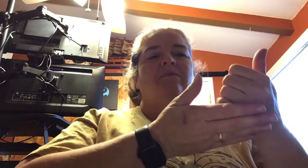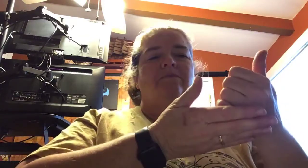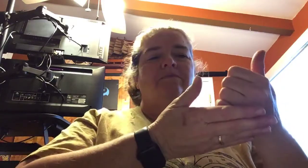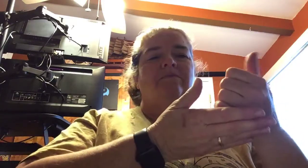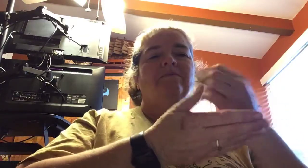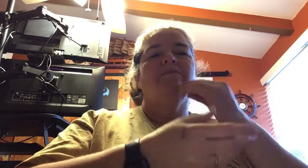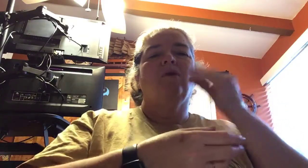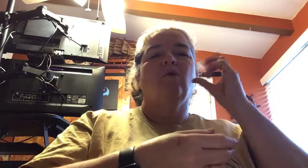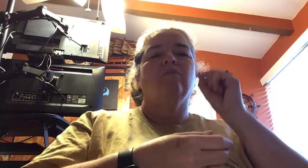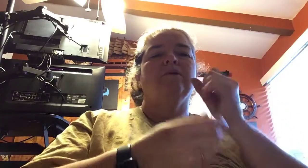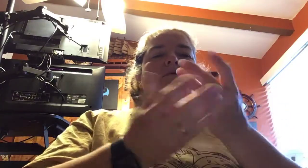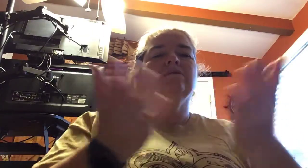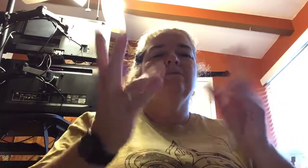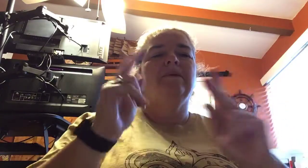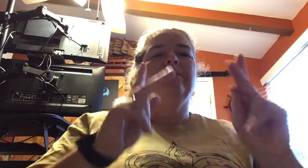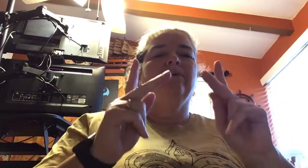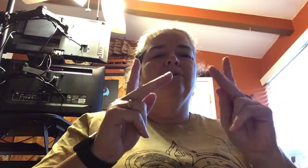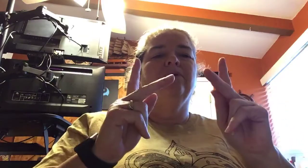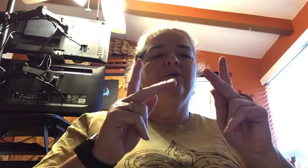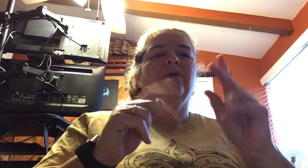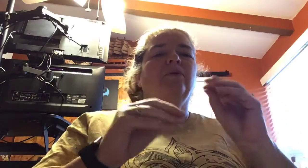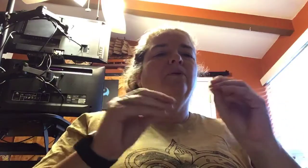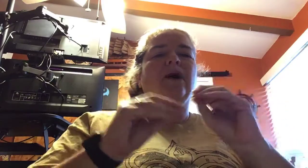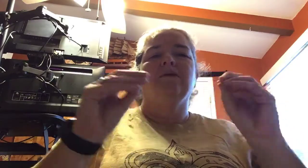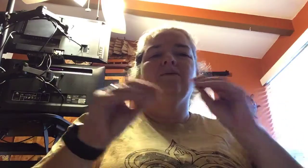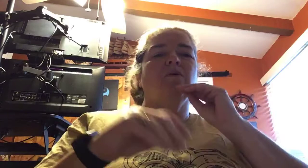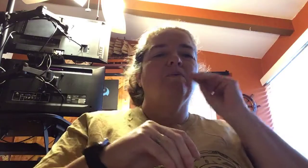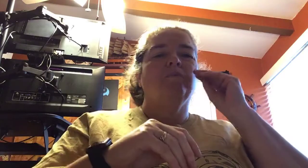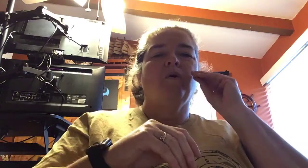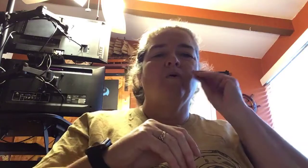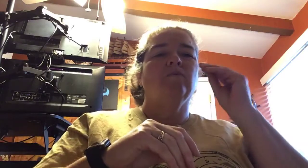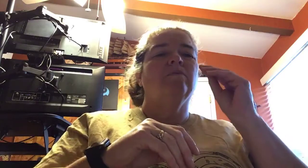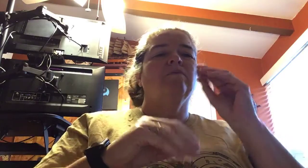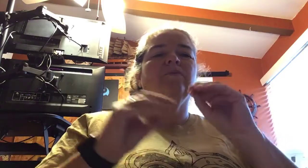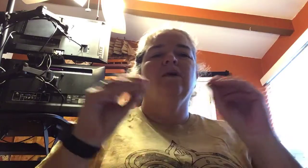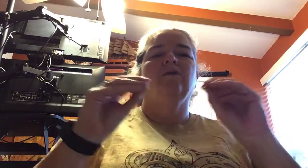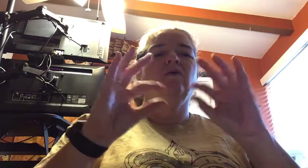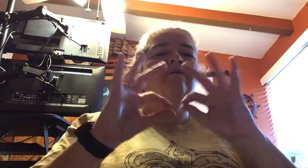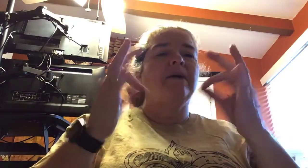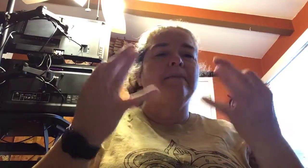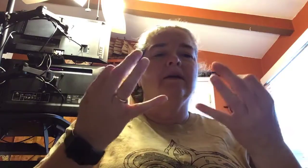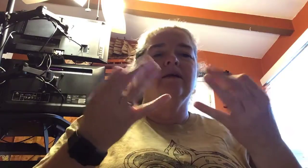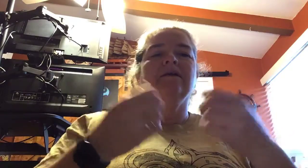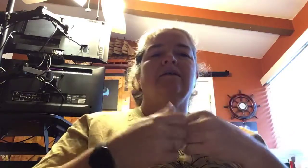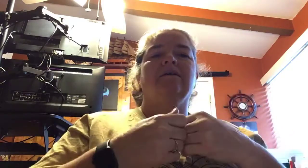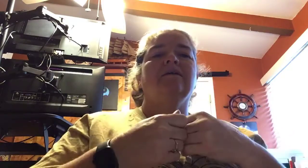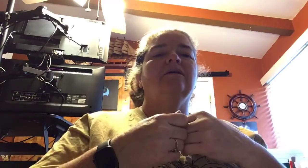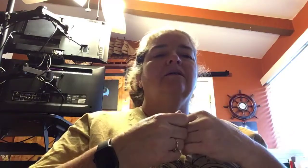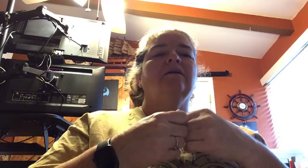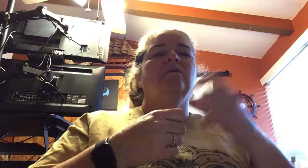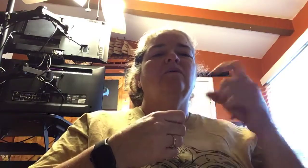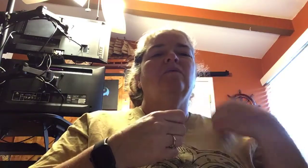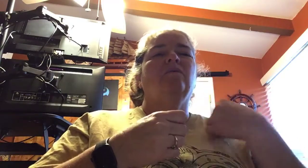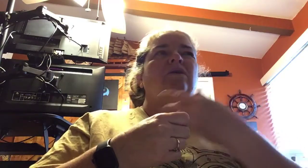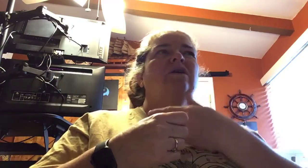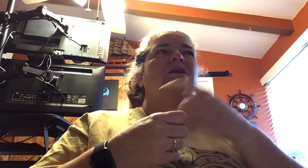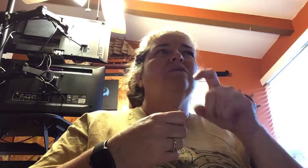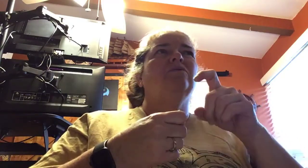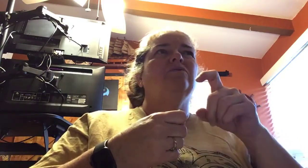the homeless people who have no home, no family. We need to